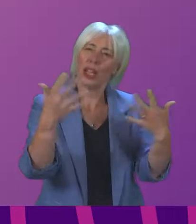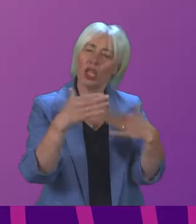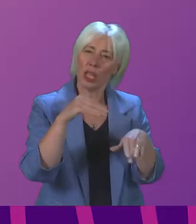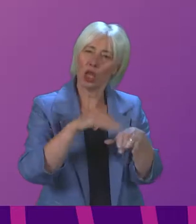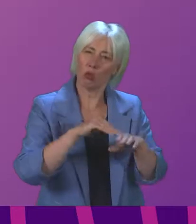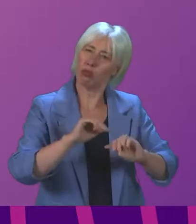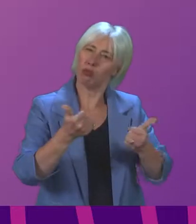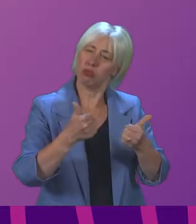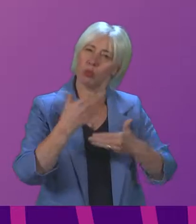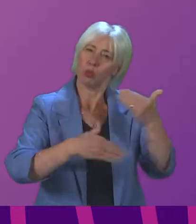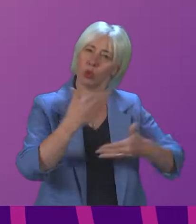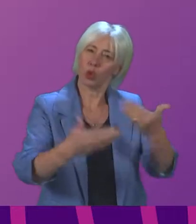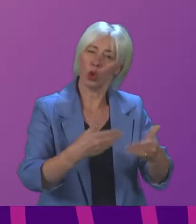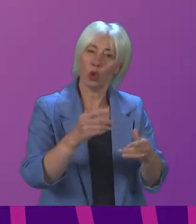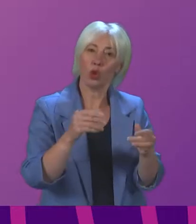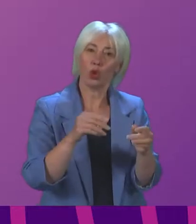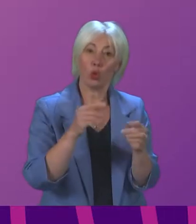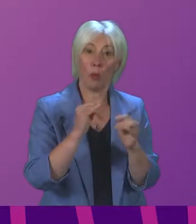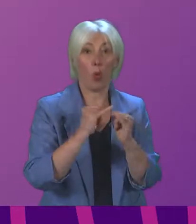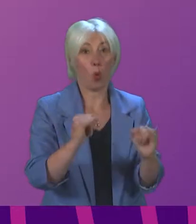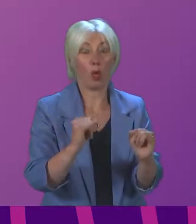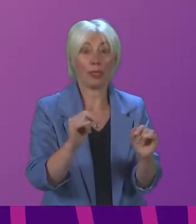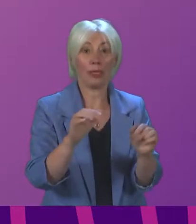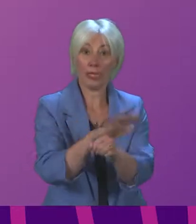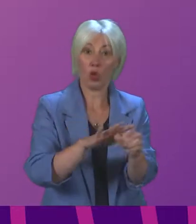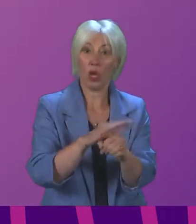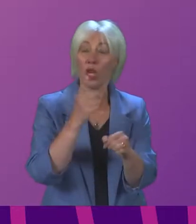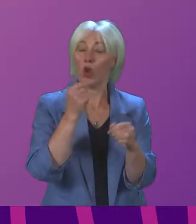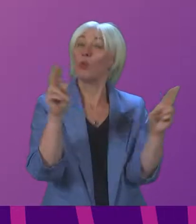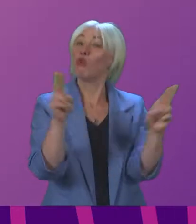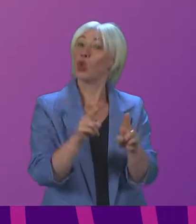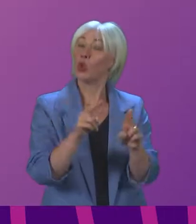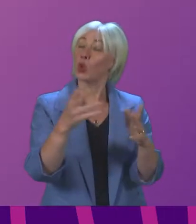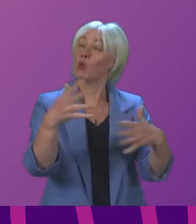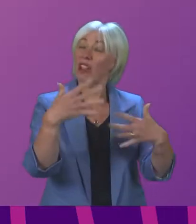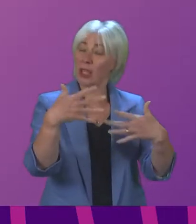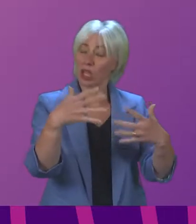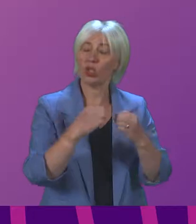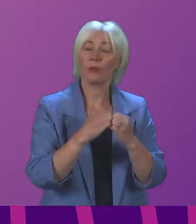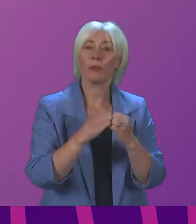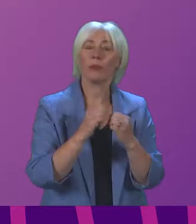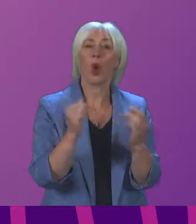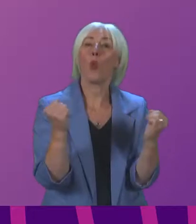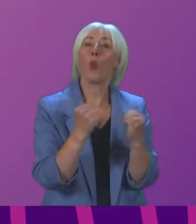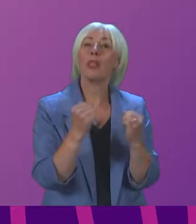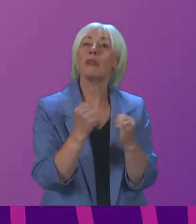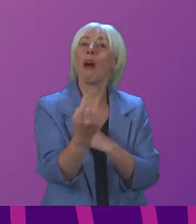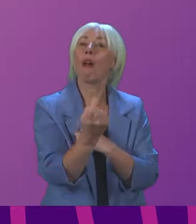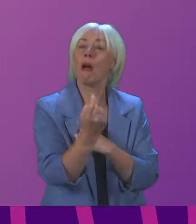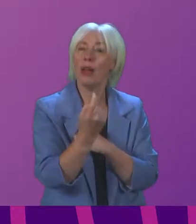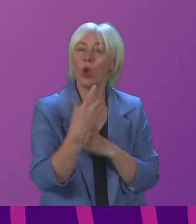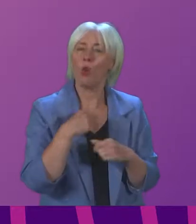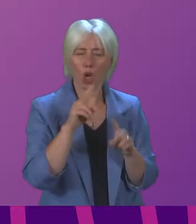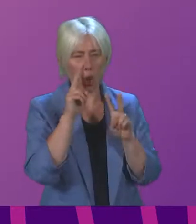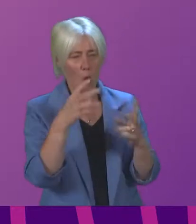response to a potentially worsening situation. With a difficult winter upon us, we want to do everything we can to